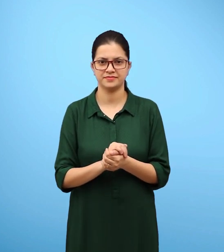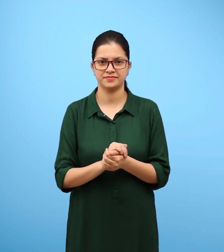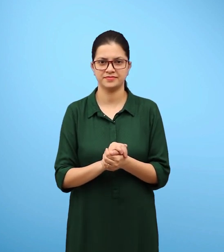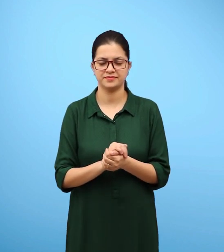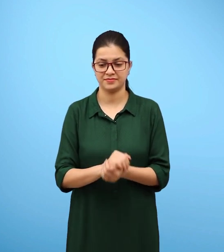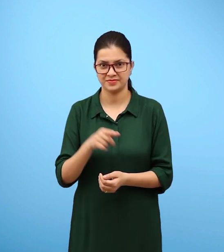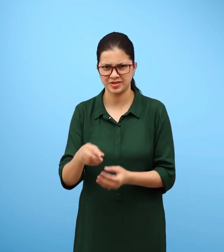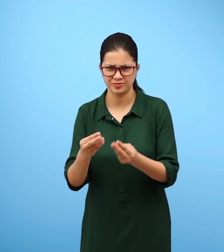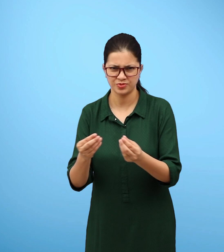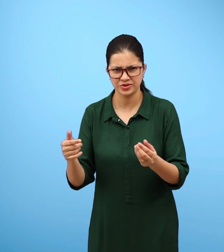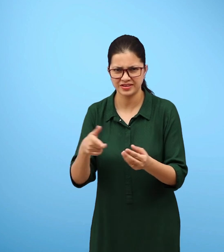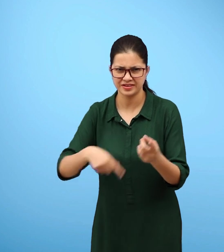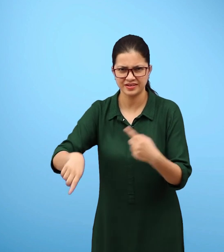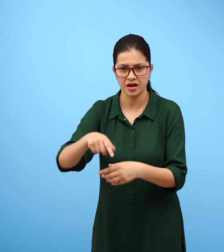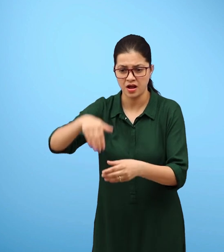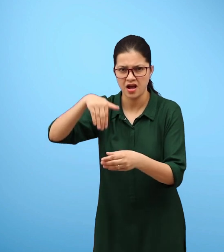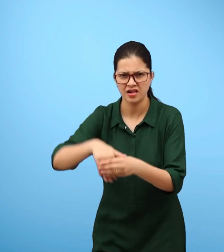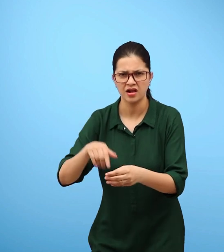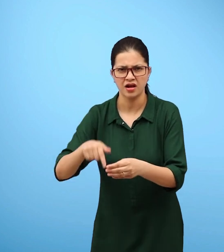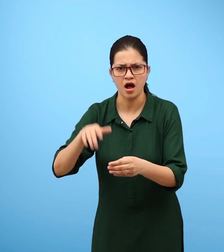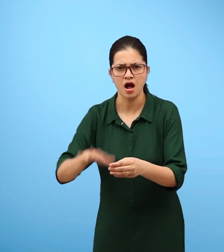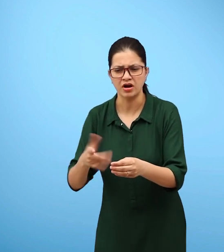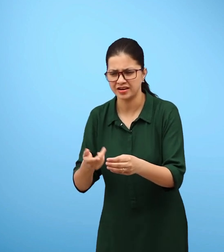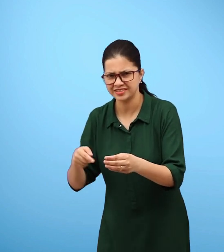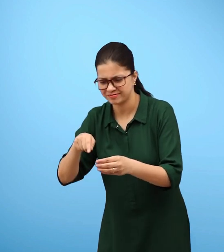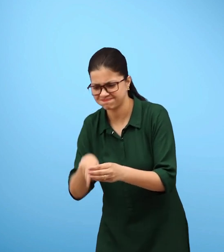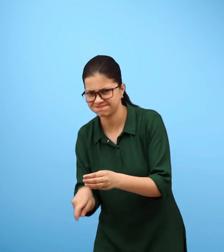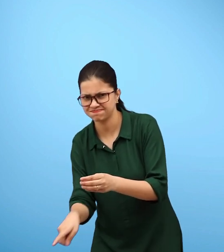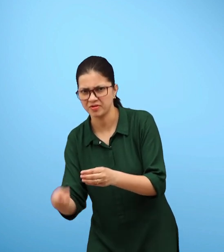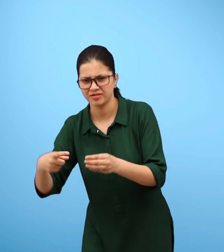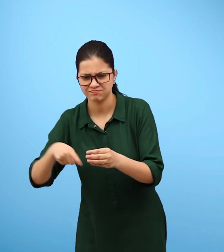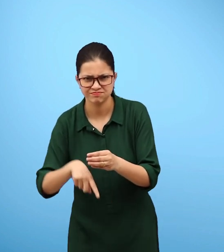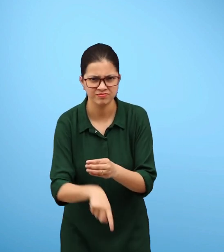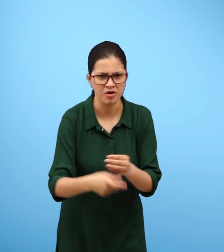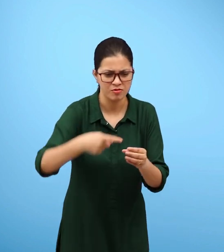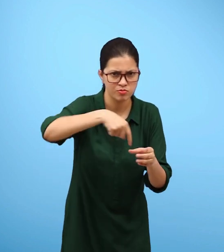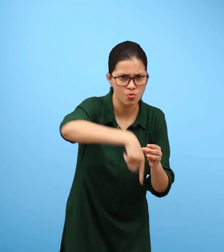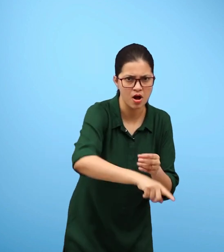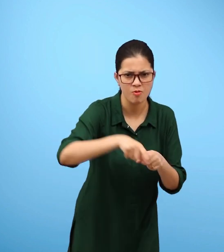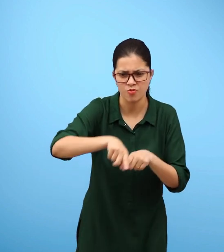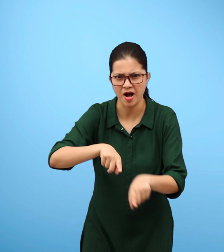A lot of burrows and holes are formed in deep soil by the animals living in the soil.